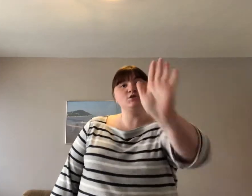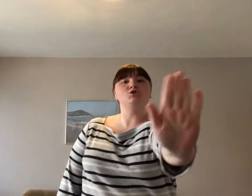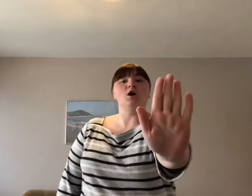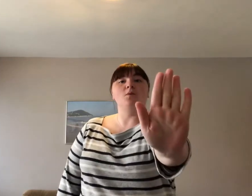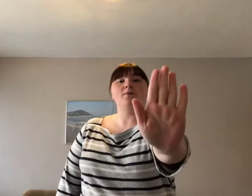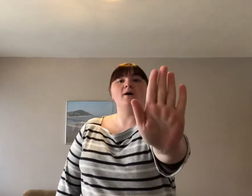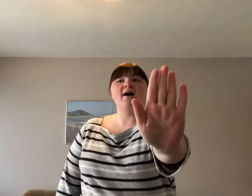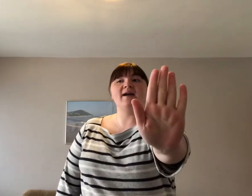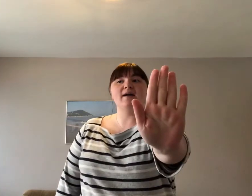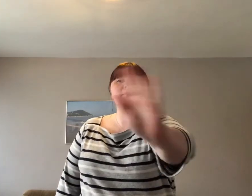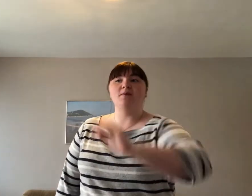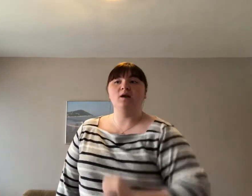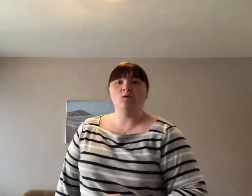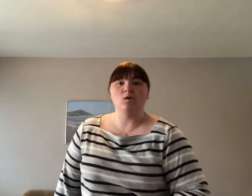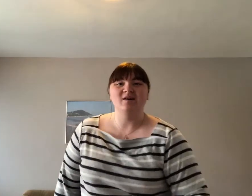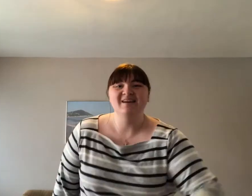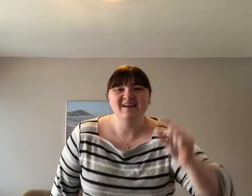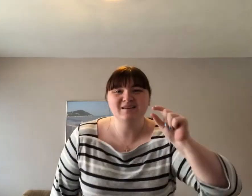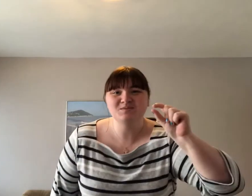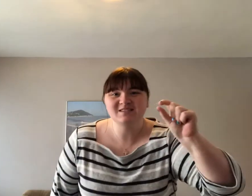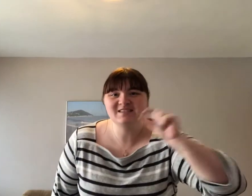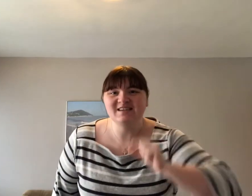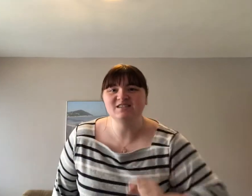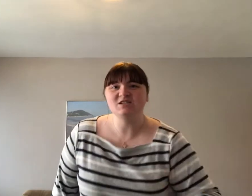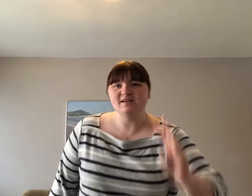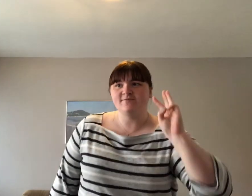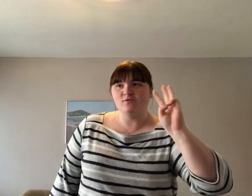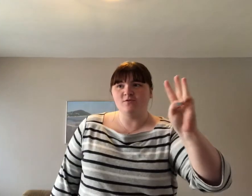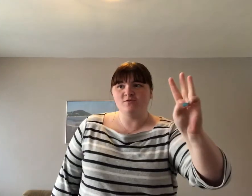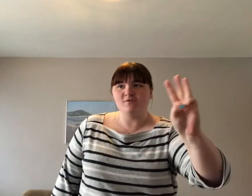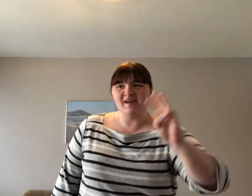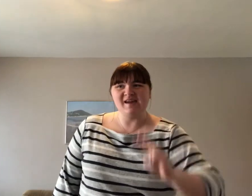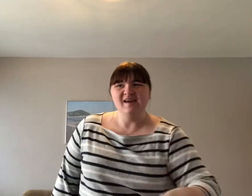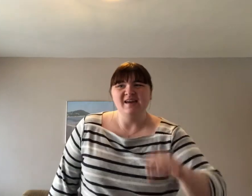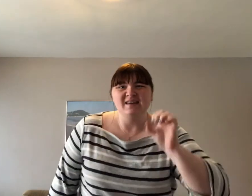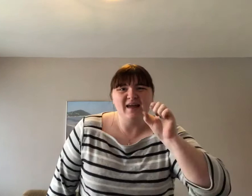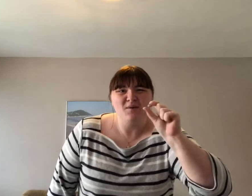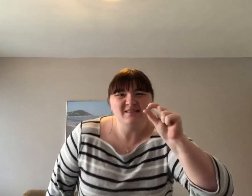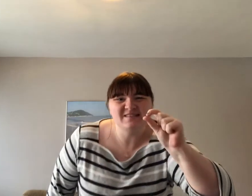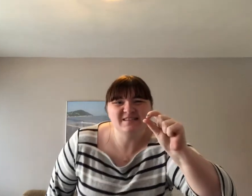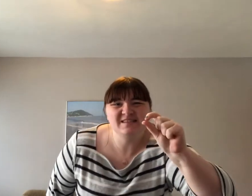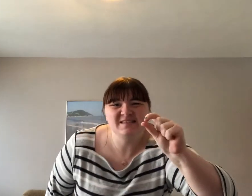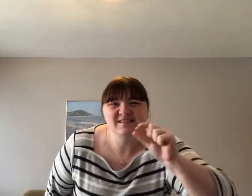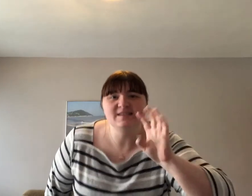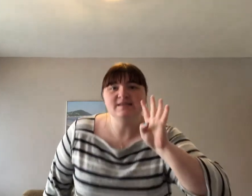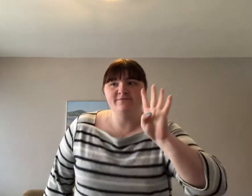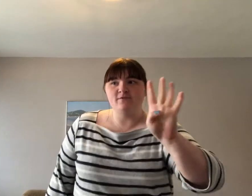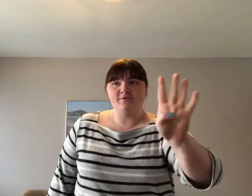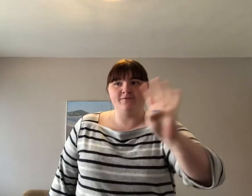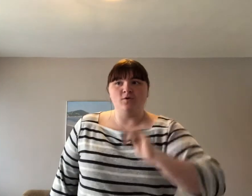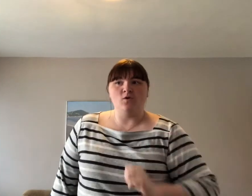stop, I implore. It was teachy for three, now it's teeny for four.